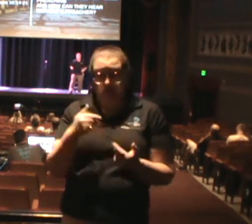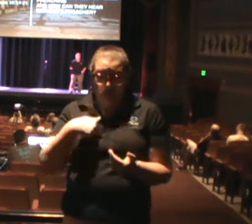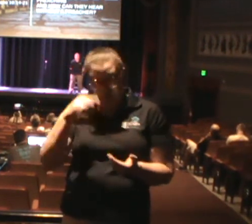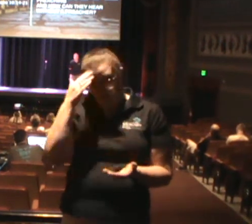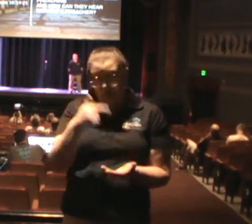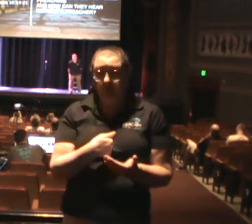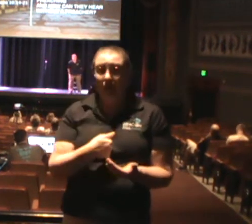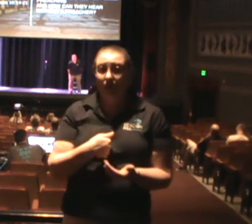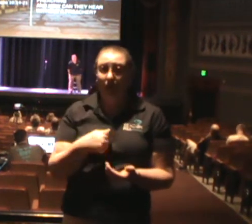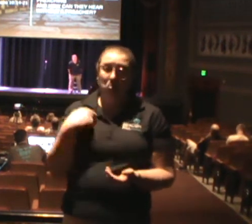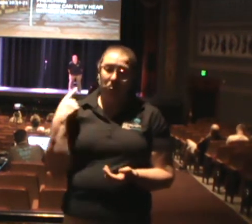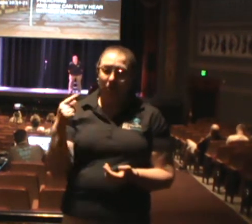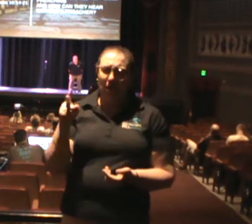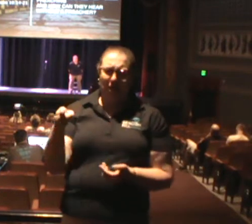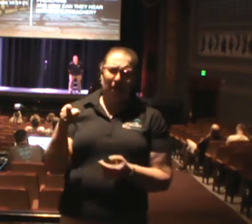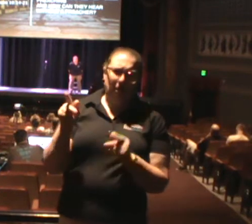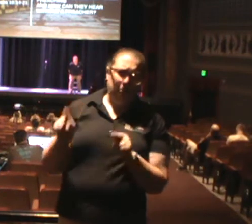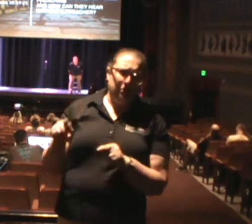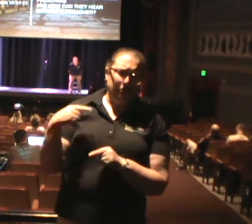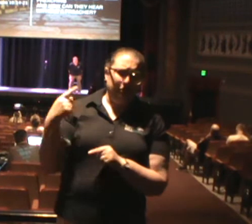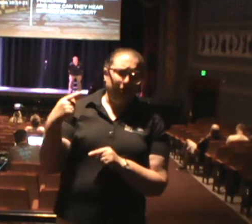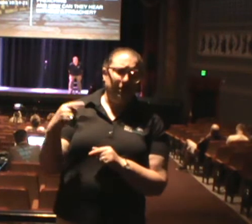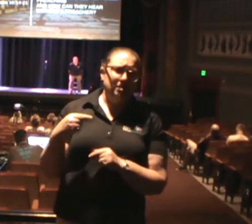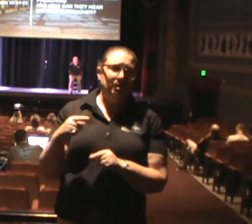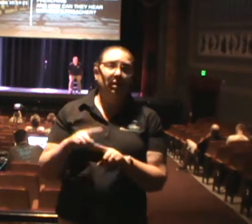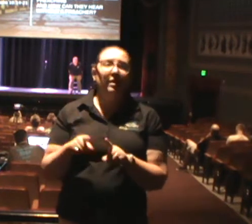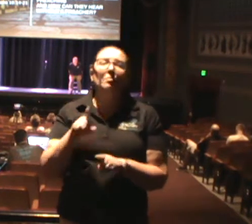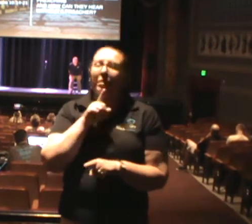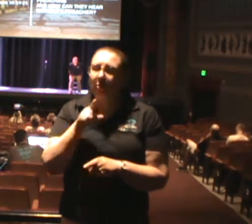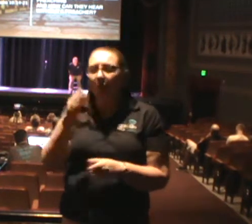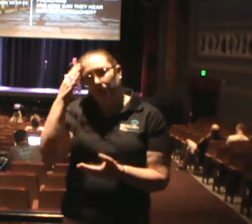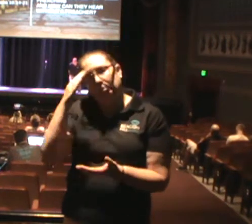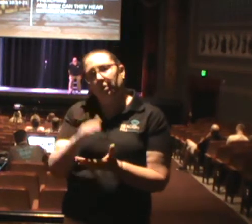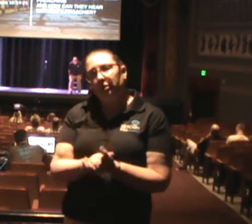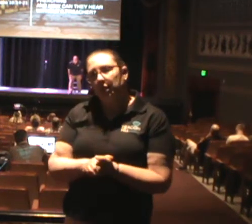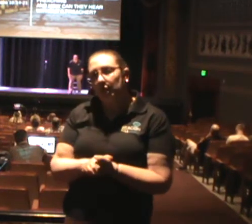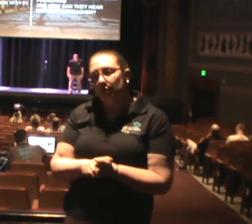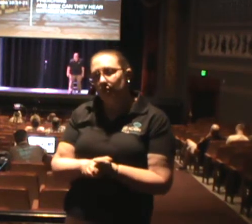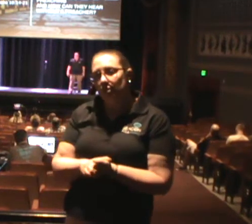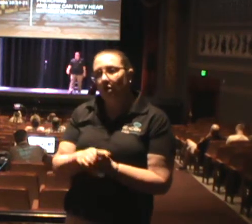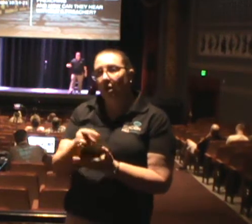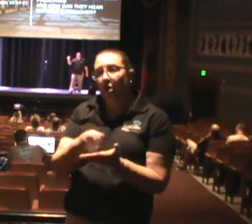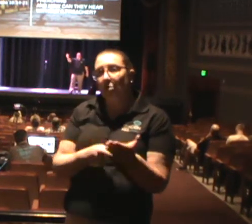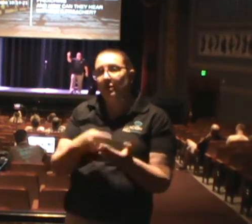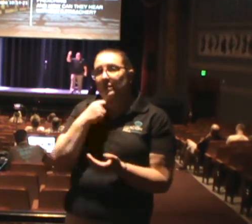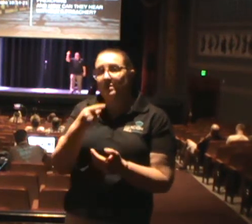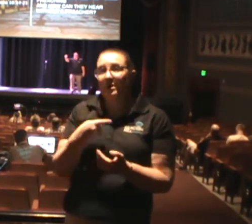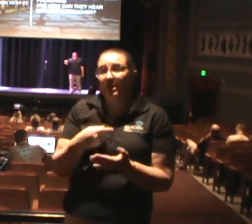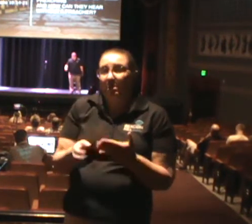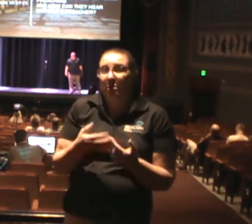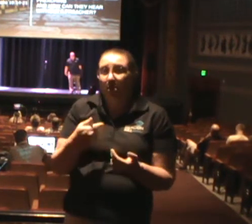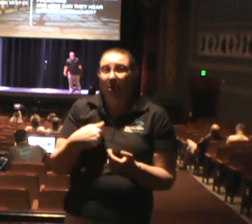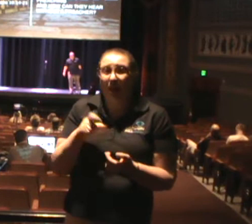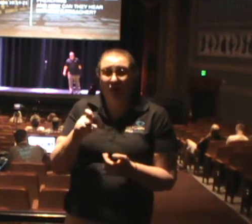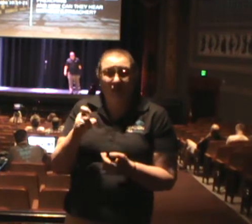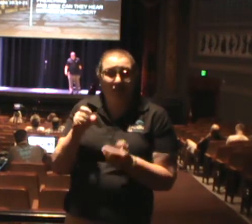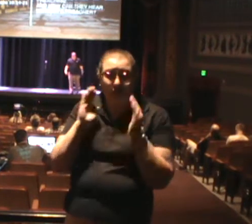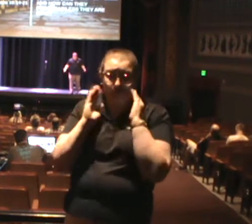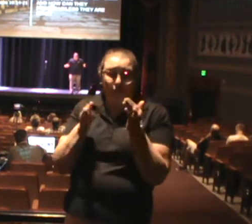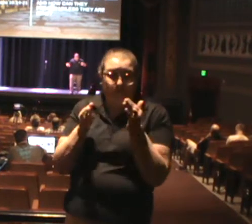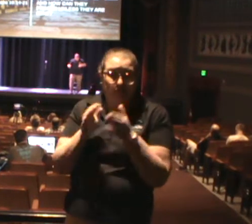might just sit there and go, this guy really believes what he's saying this morning, and I might want to check it out. So preaching requires sending.